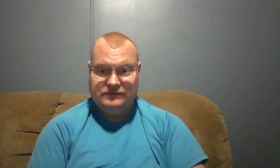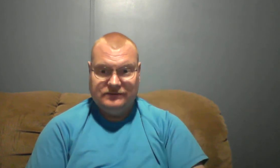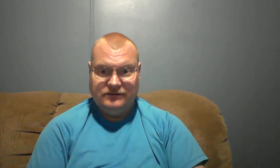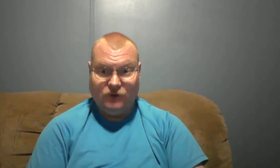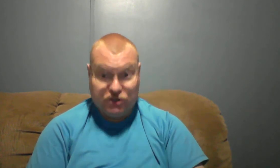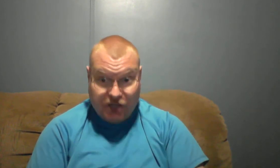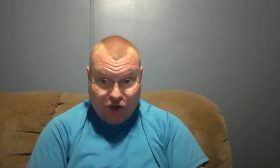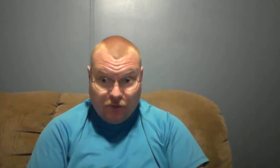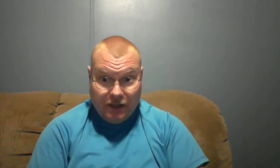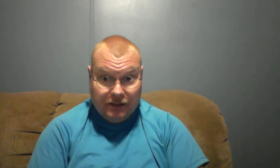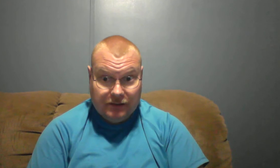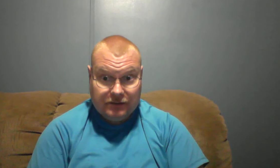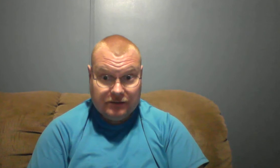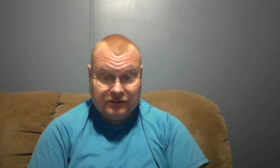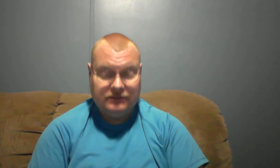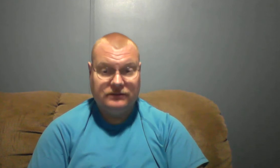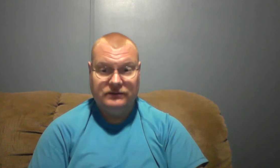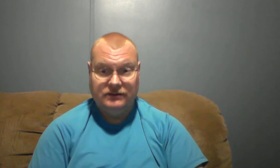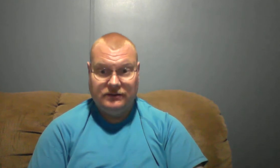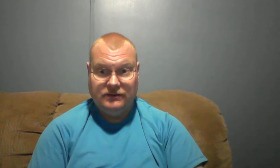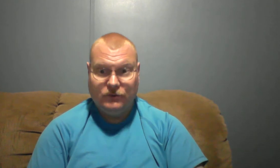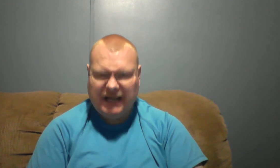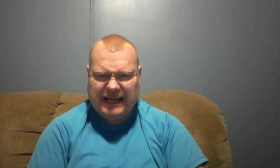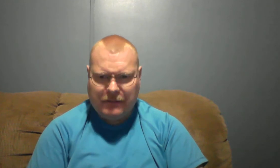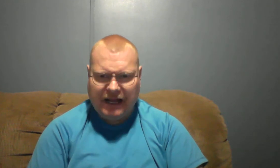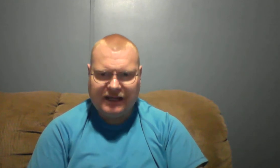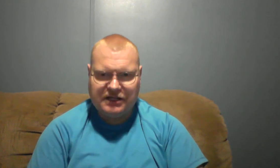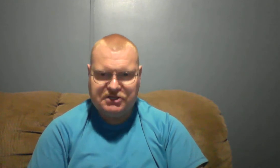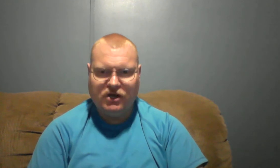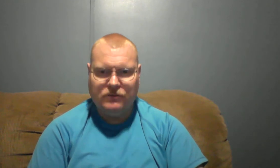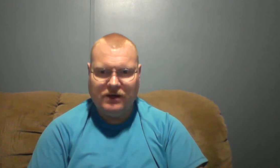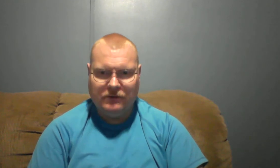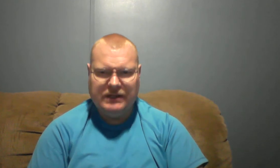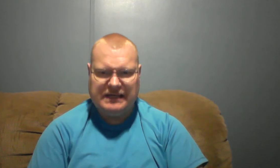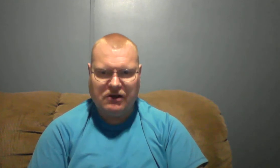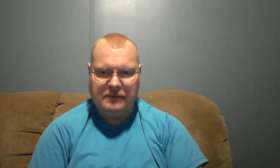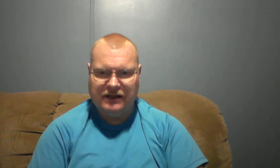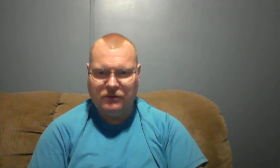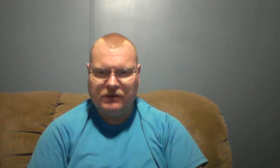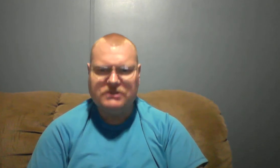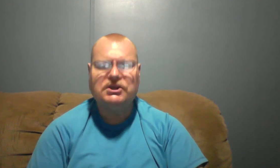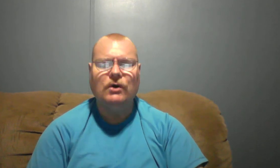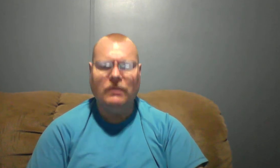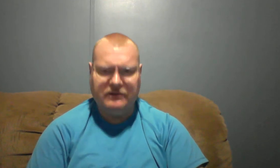or Job we need to get back into Job don't we talk about a little bit what Job went through